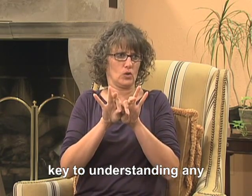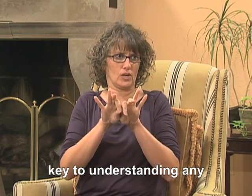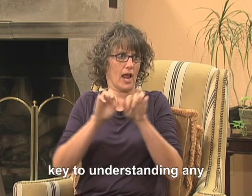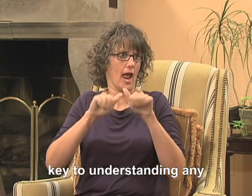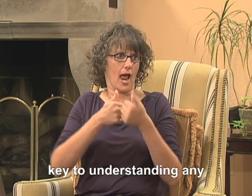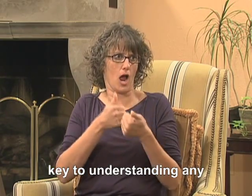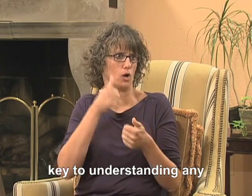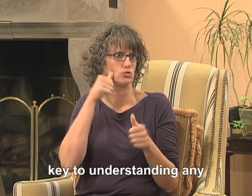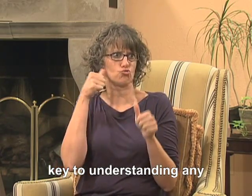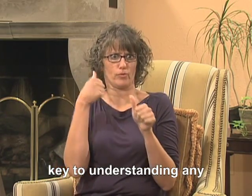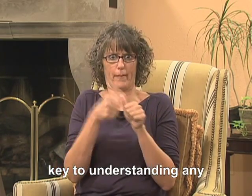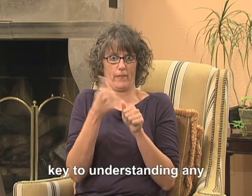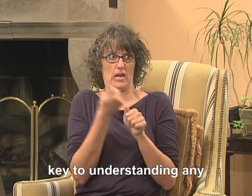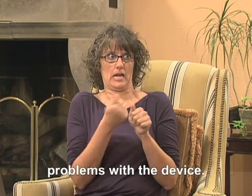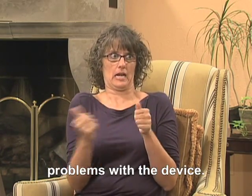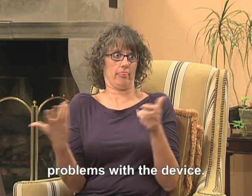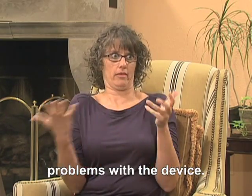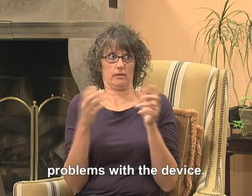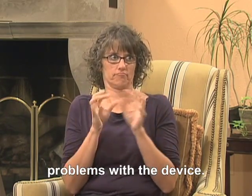any problems with the device.